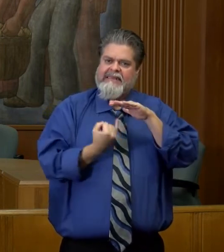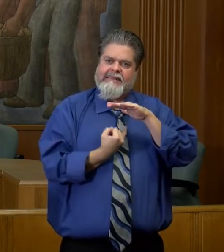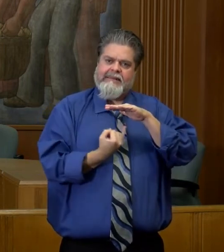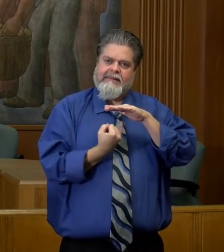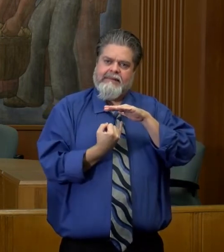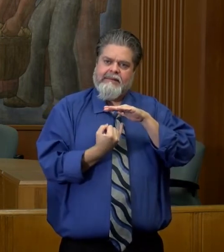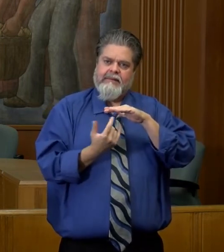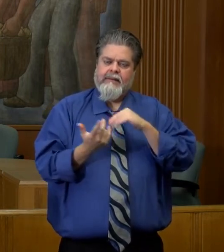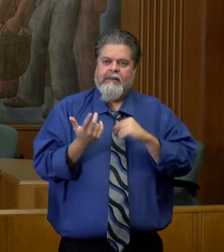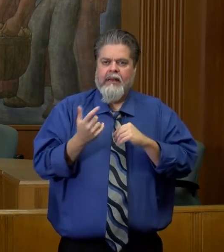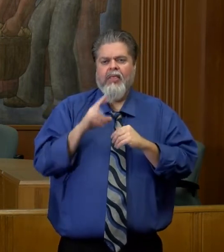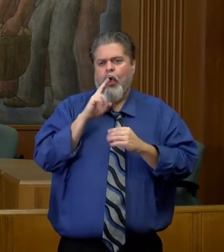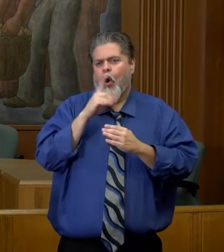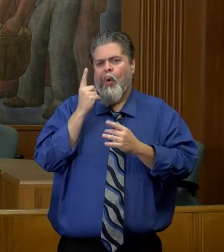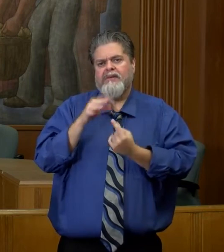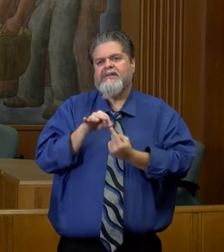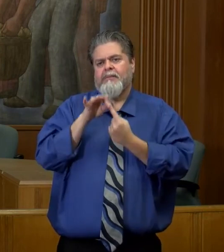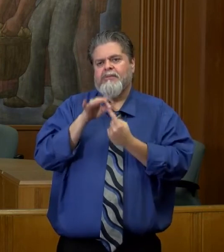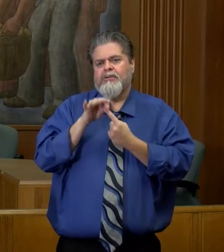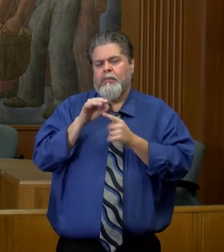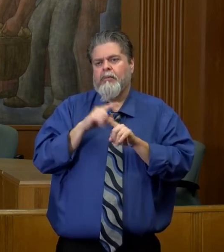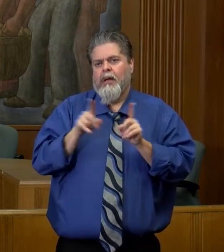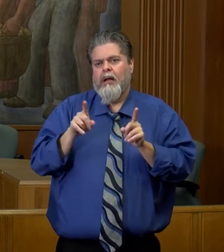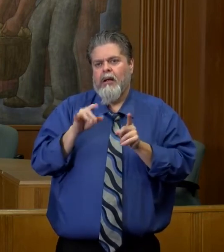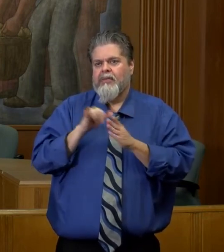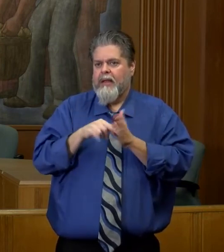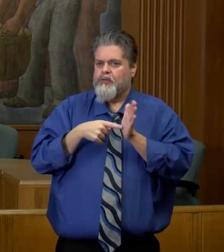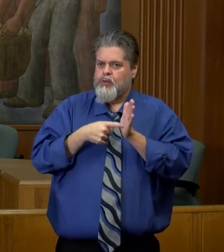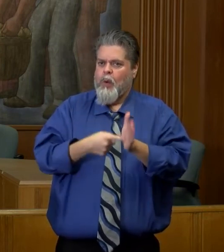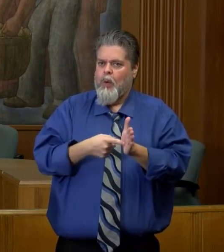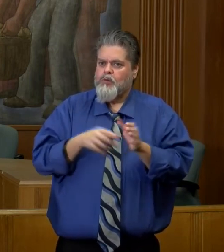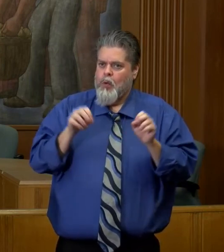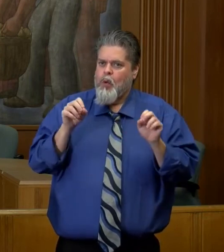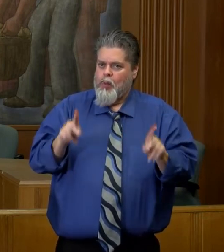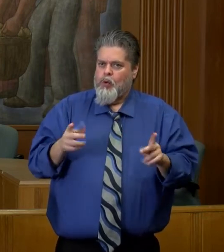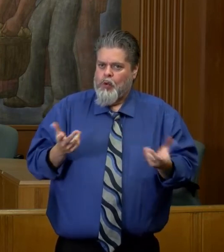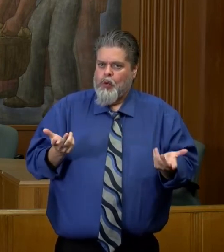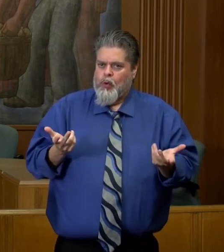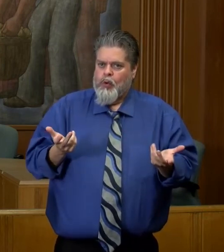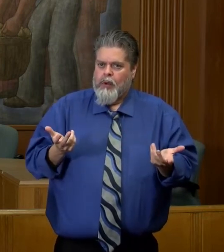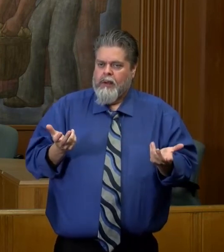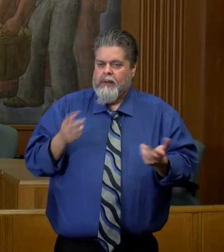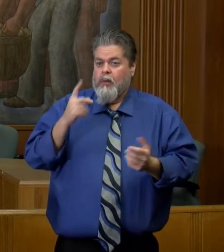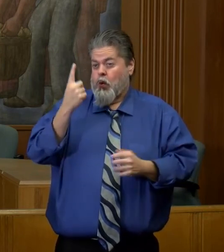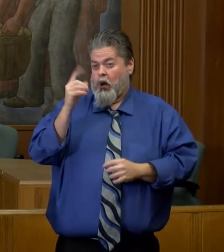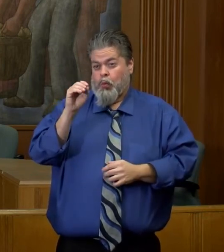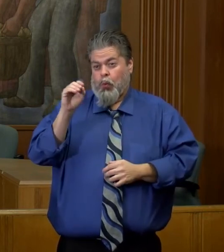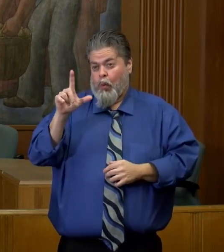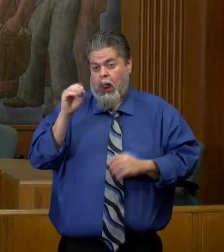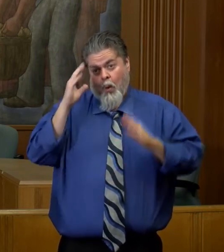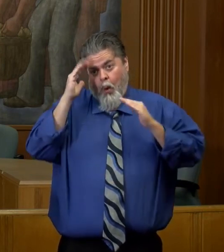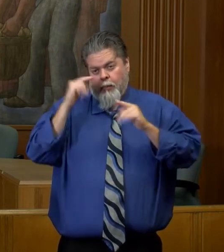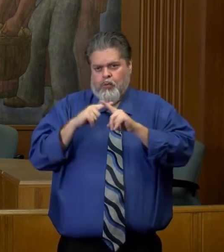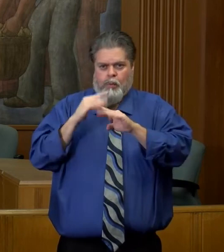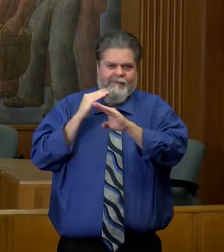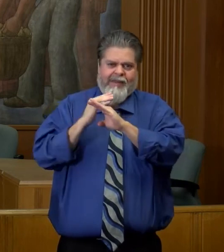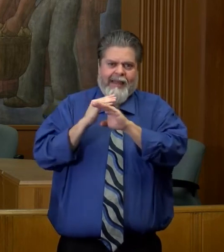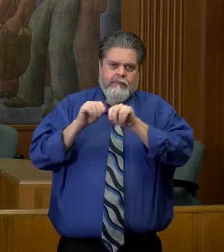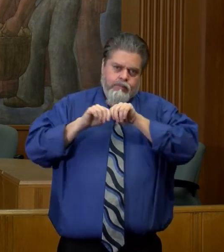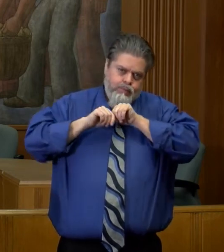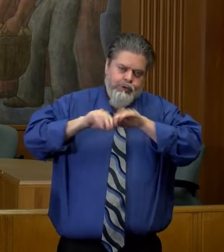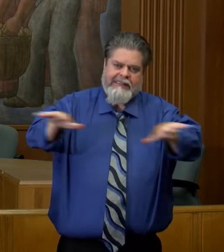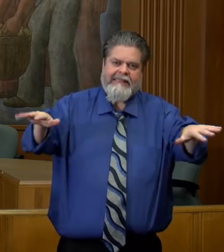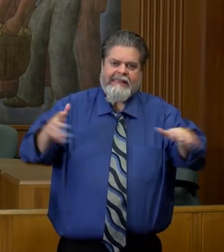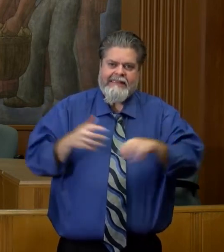like that and I realize there's exceptions to that but I think it does provide an opportunity and one of the tools and hopefully stopping the spread of this